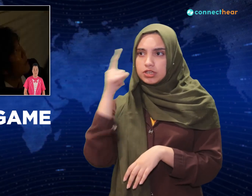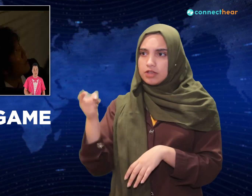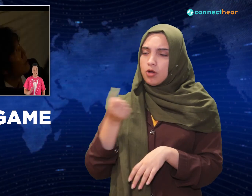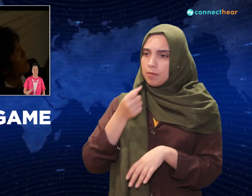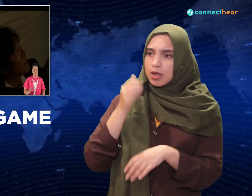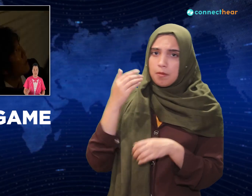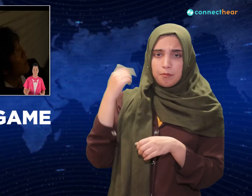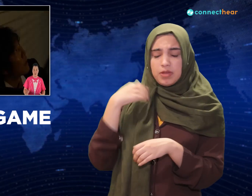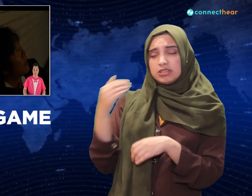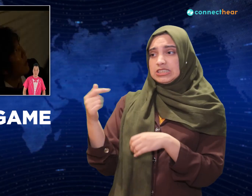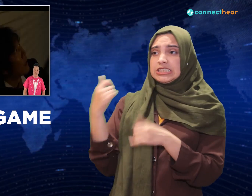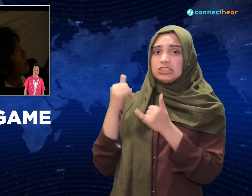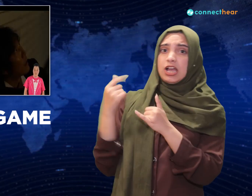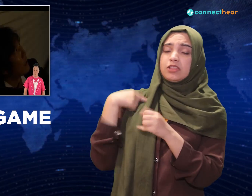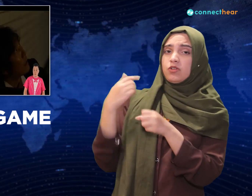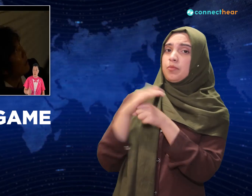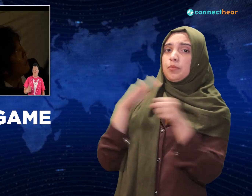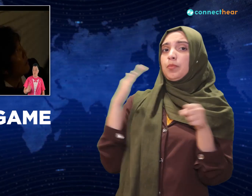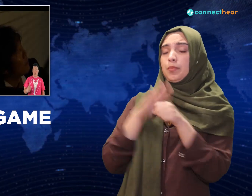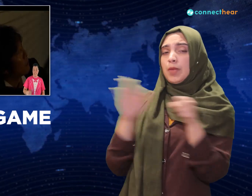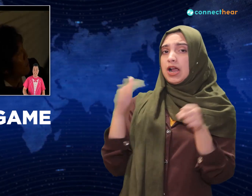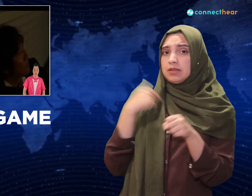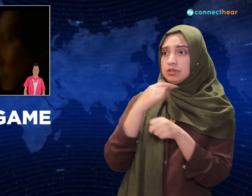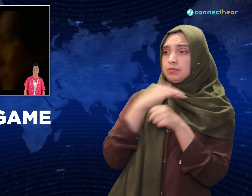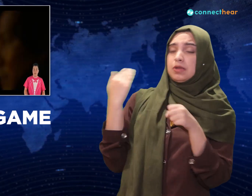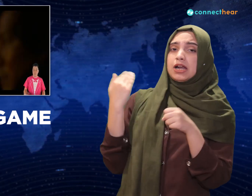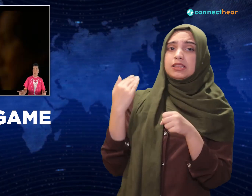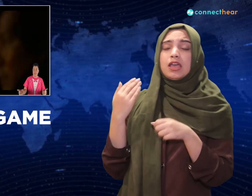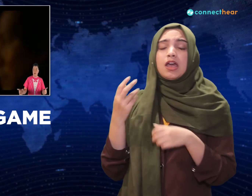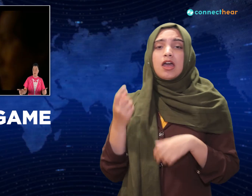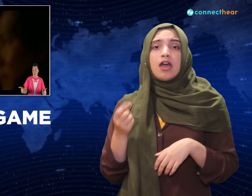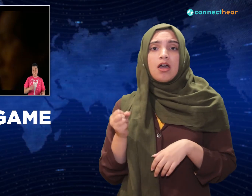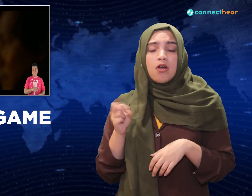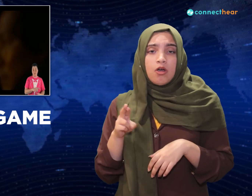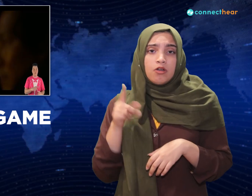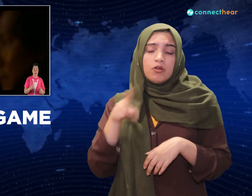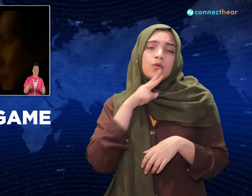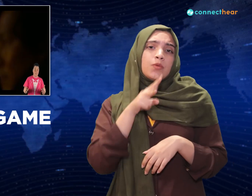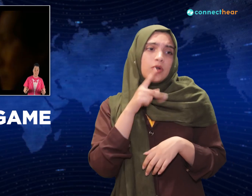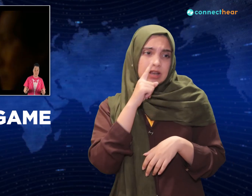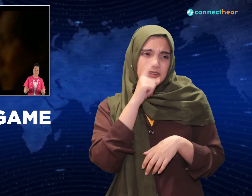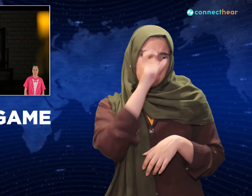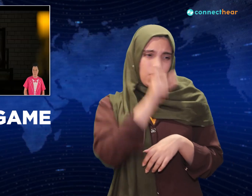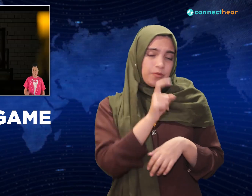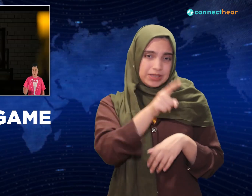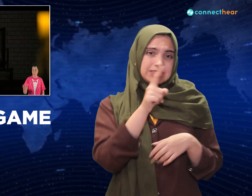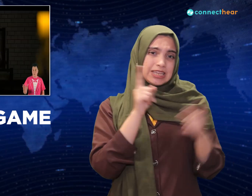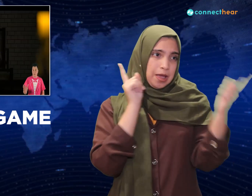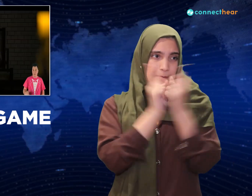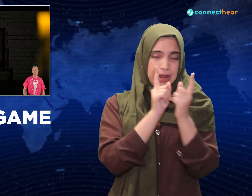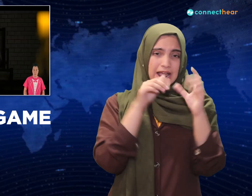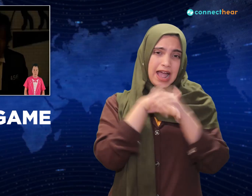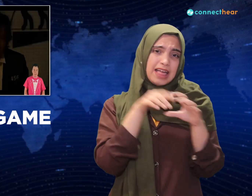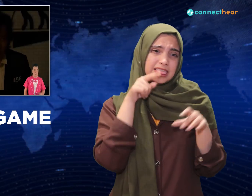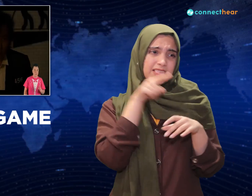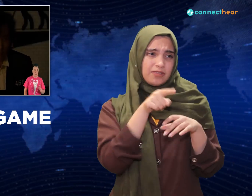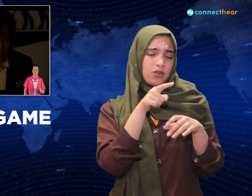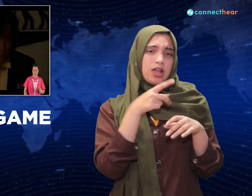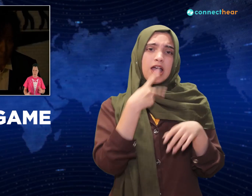In fact, they make a promise, if only one of them gets out, they'll take care of each other's families. When Sangwoo falls asleep, Gyeon's like, maybe